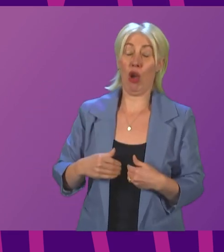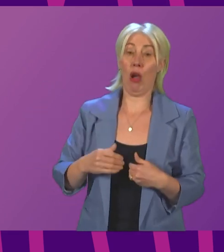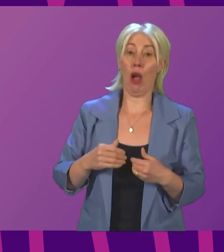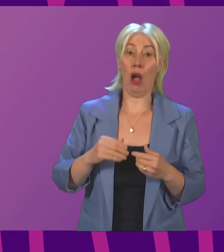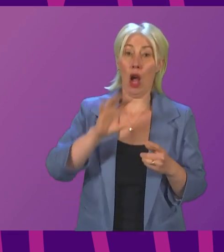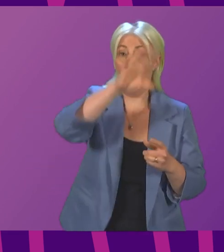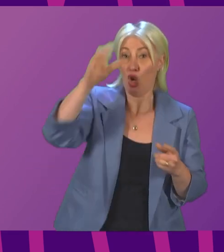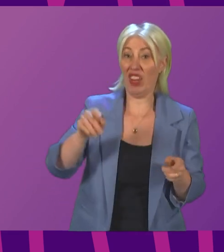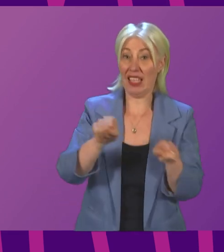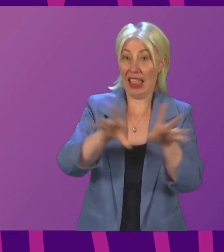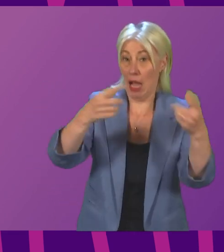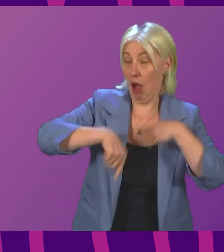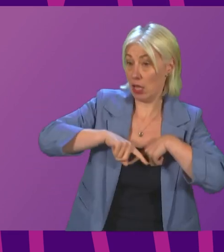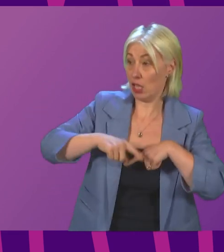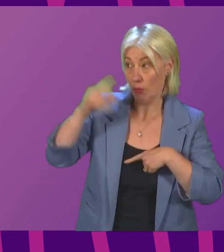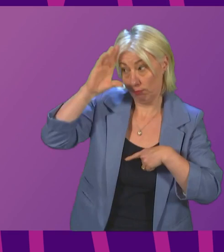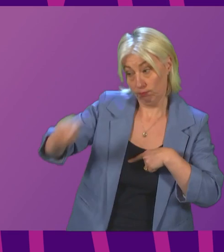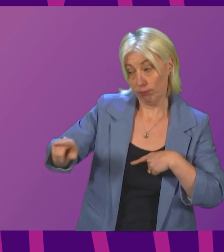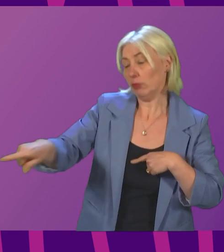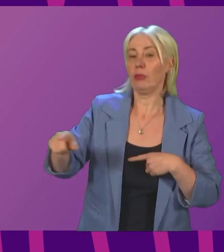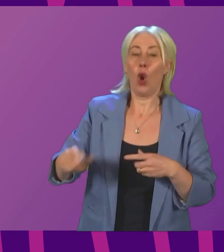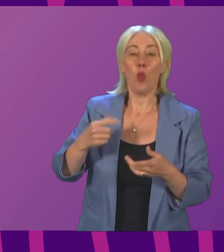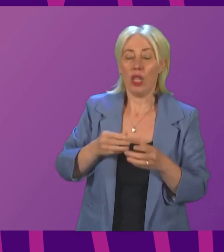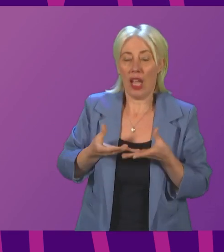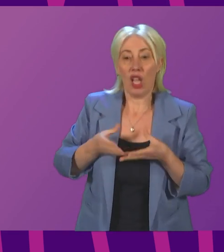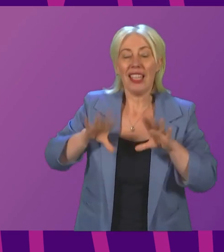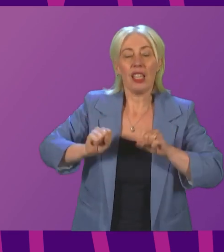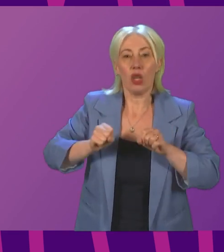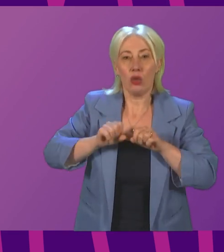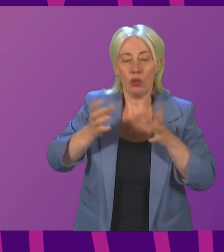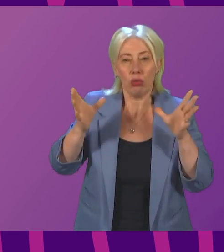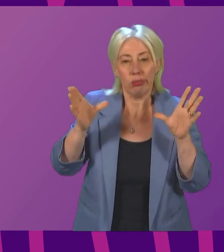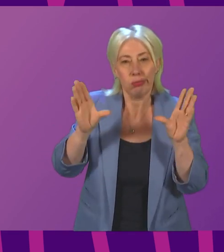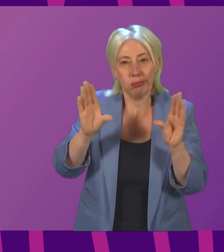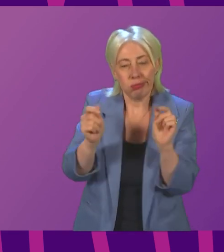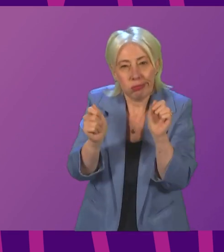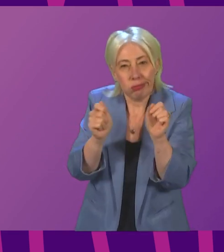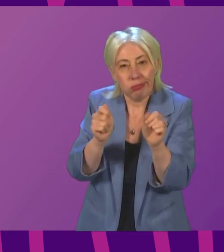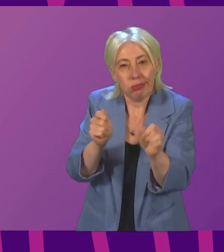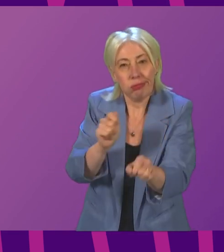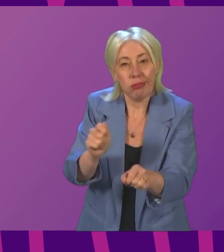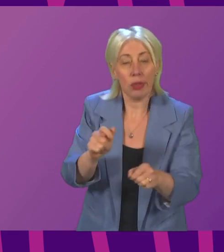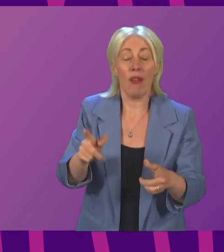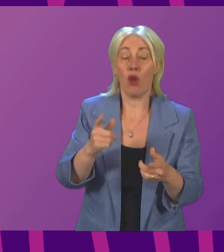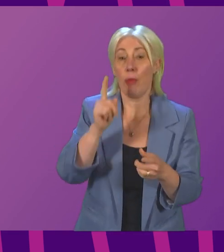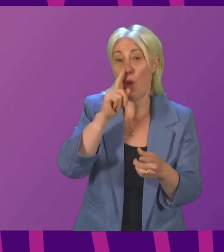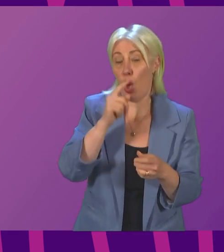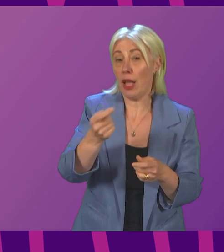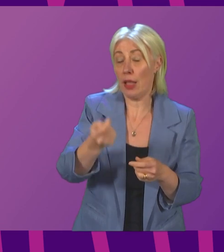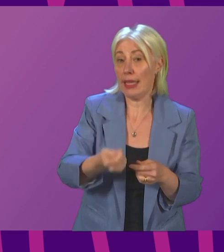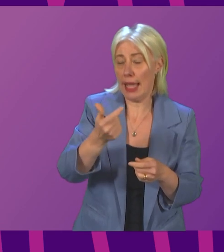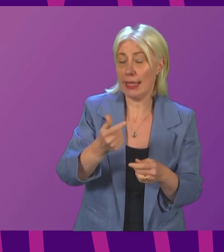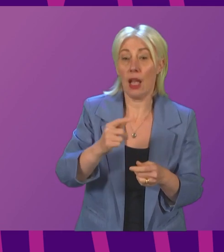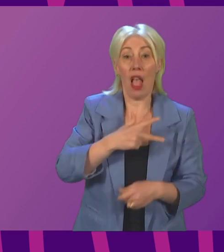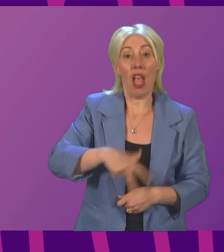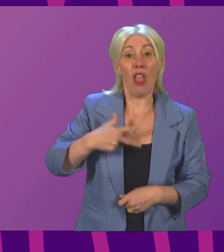are prepared to phase out oil and gas production with a just transition. The Danish minister who launched the alliance said